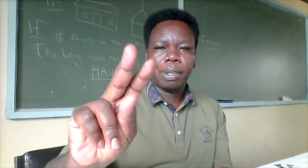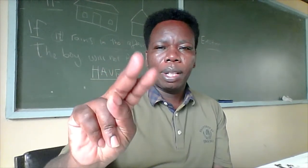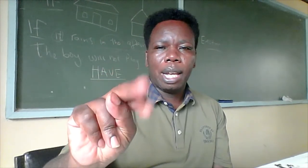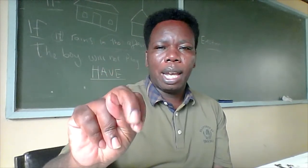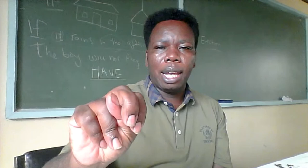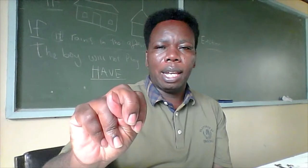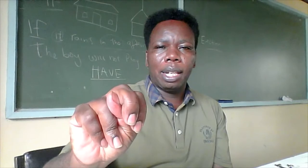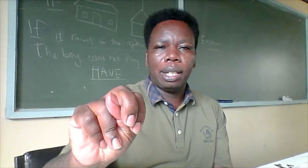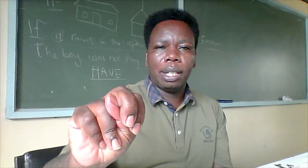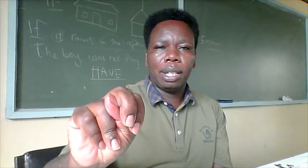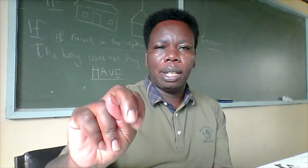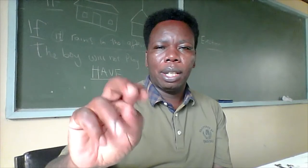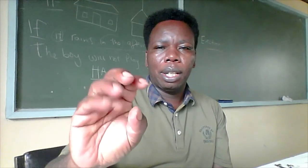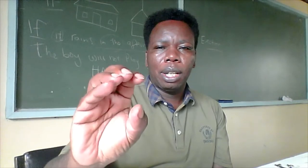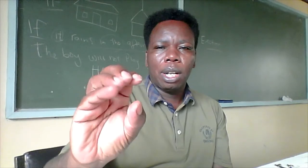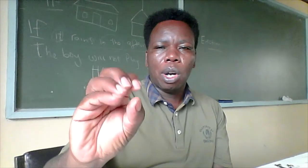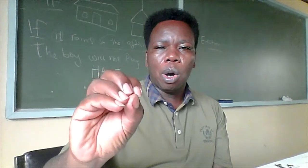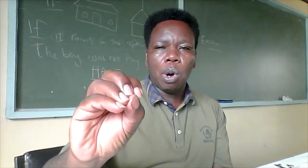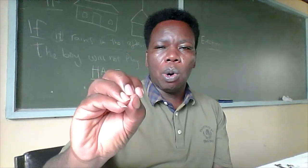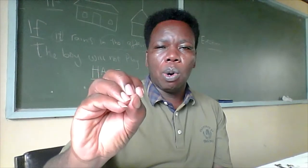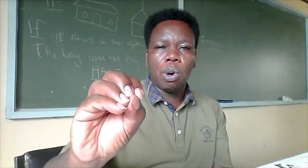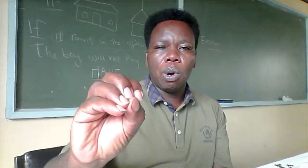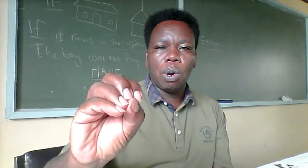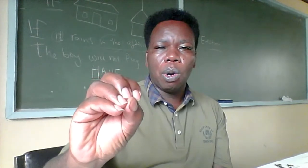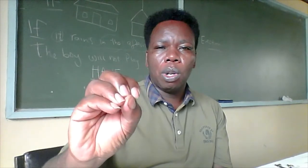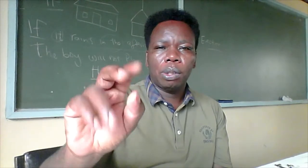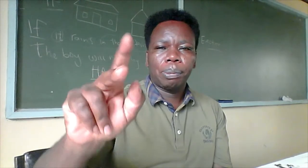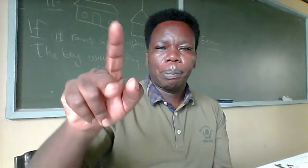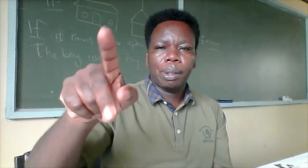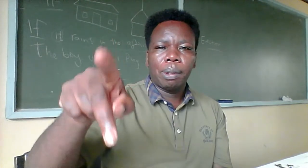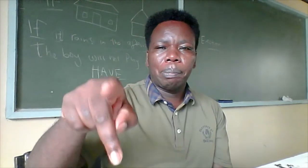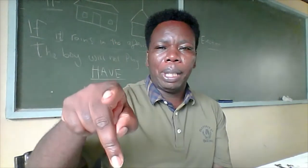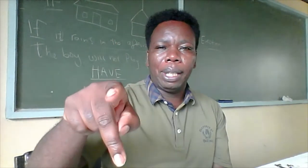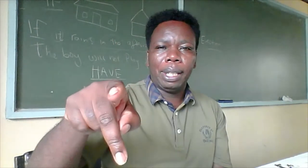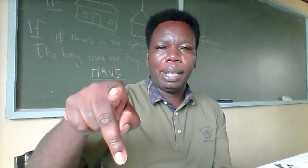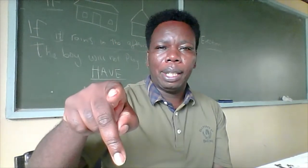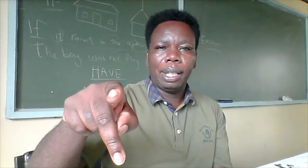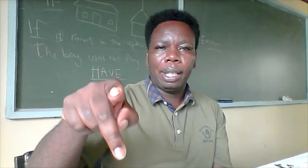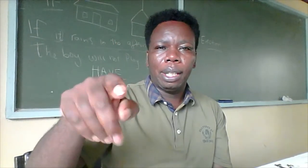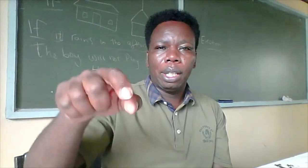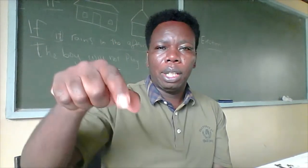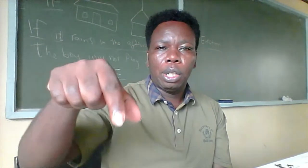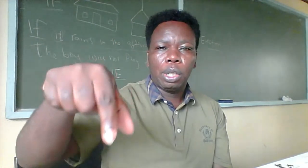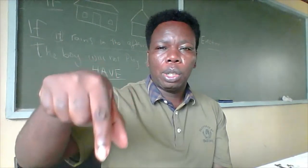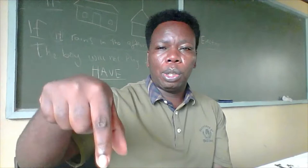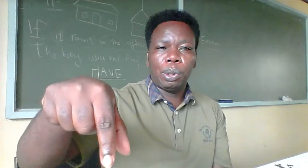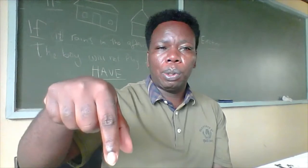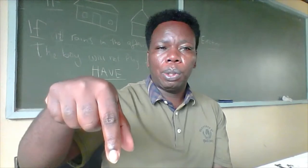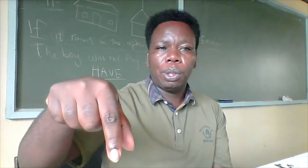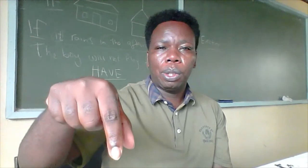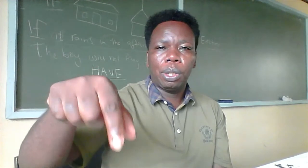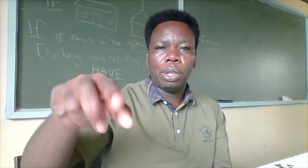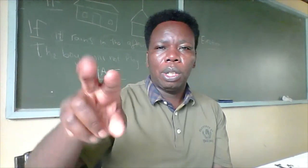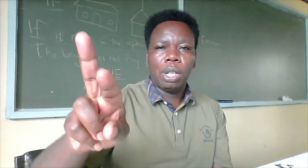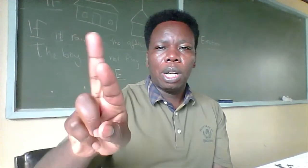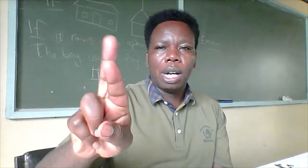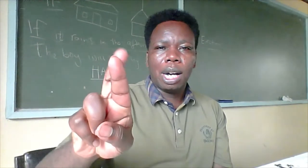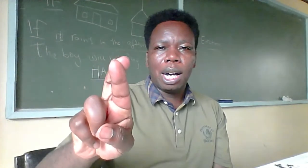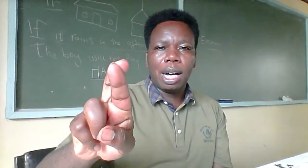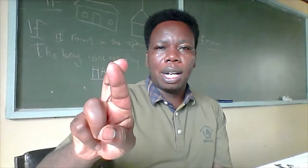N, O, P, L, q r